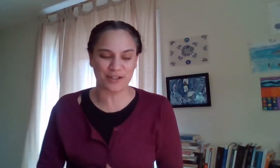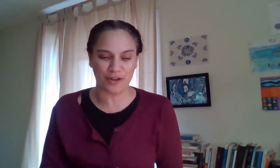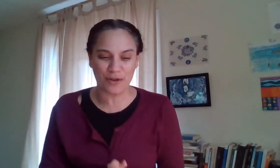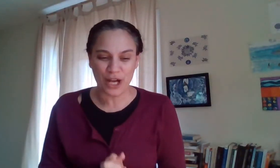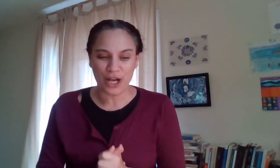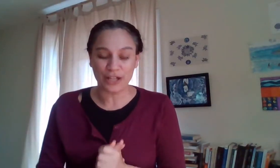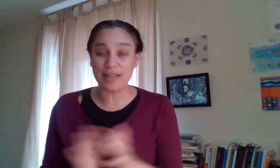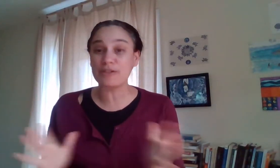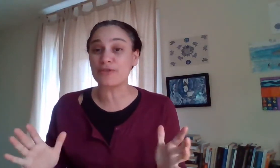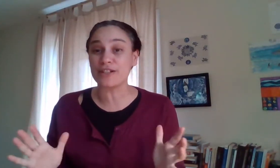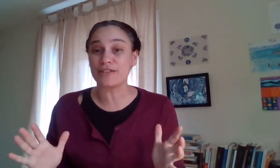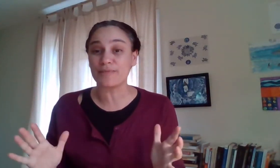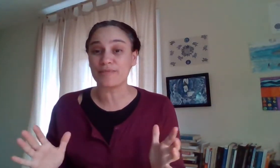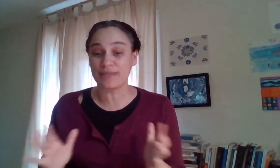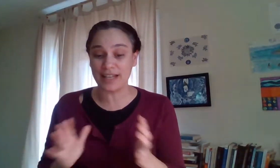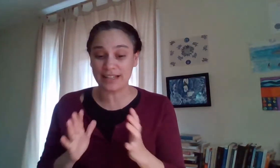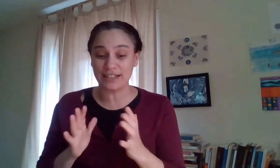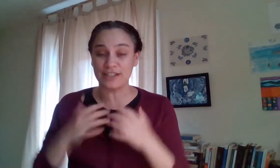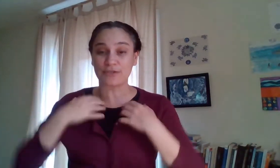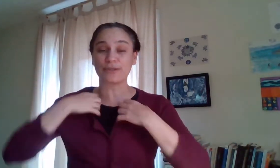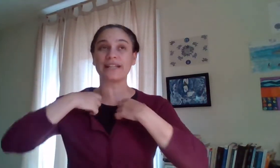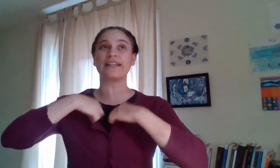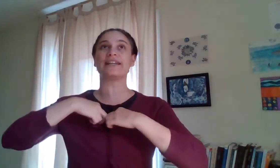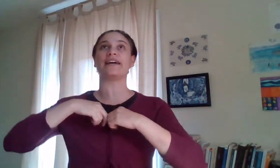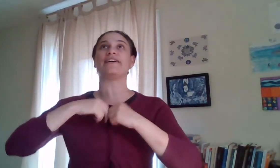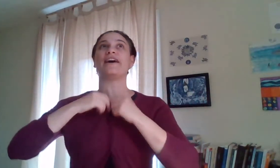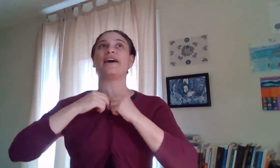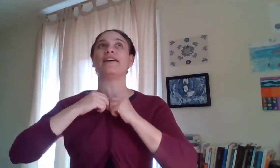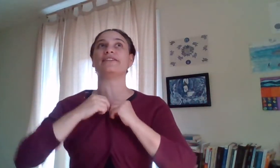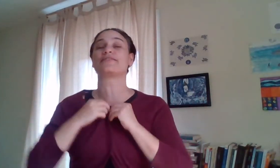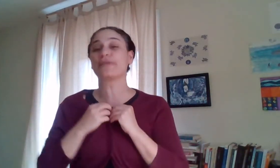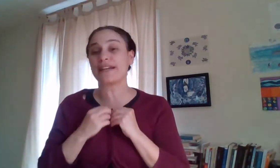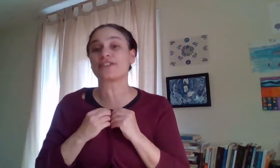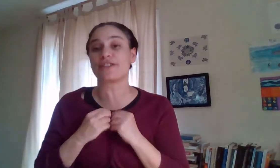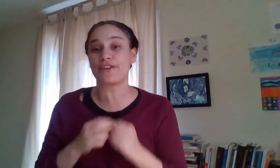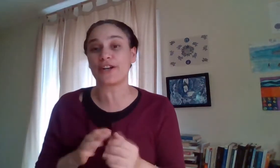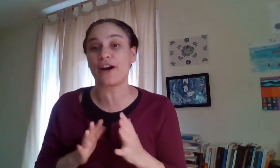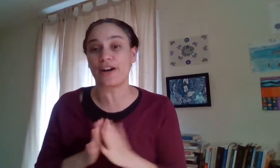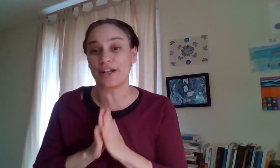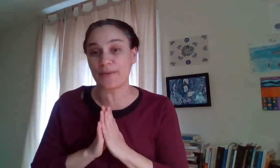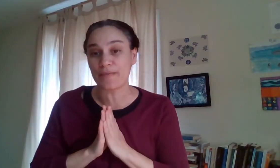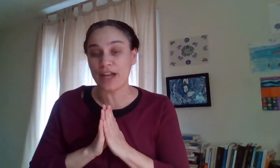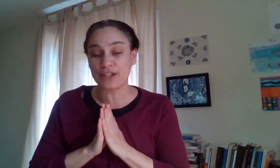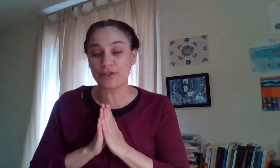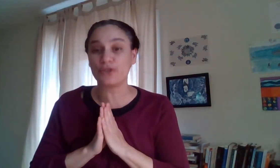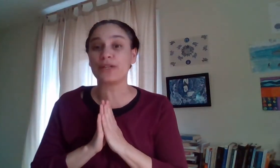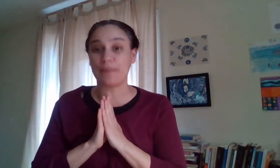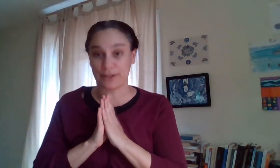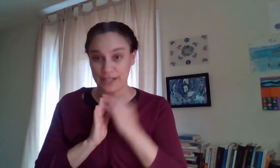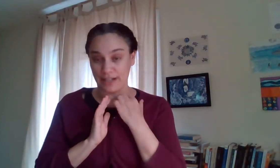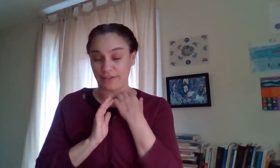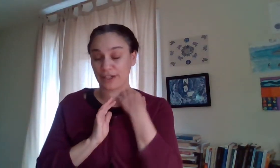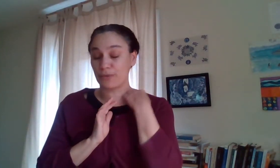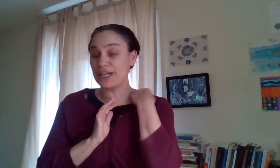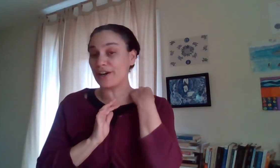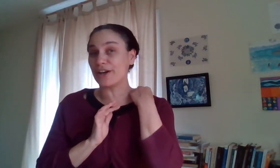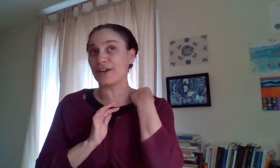you know demonstrate that it's really uh it's really actually very hard to do it by yourself like we are